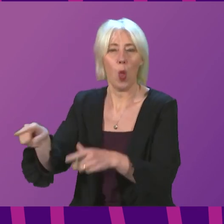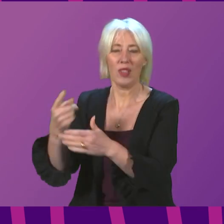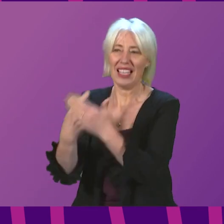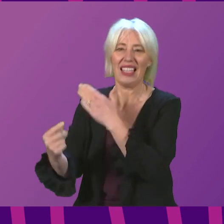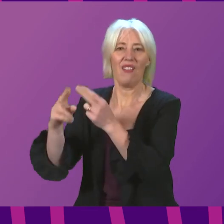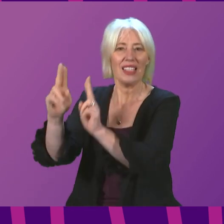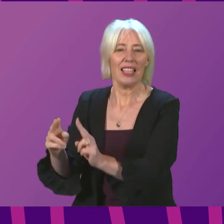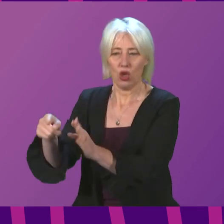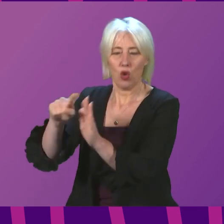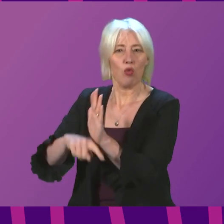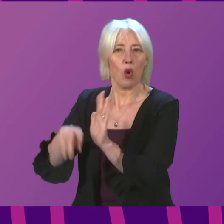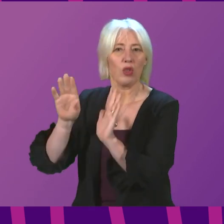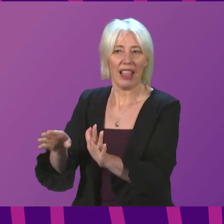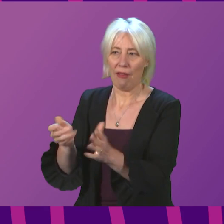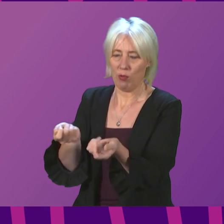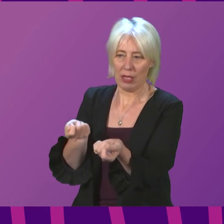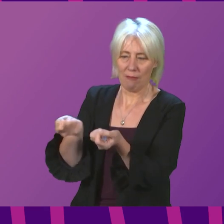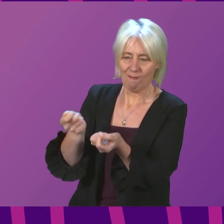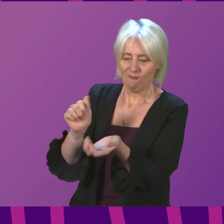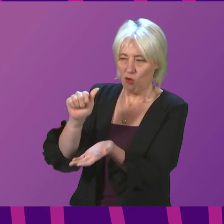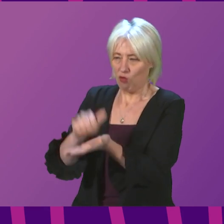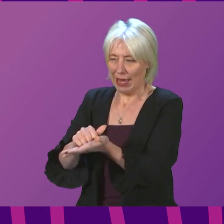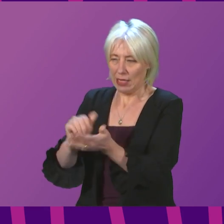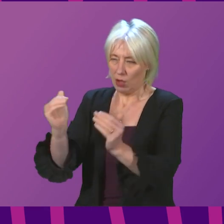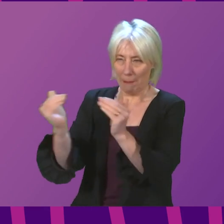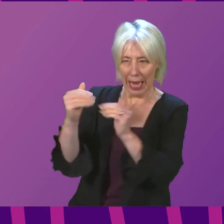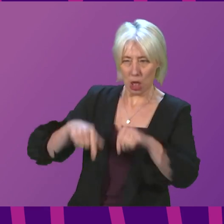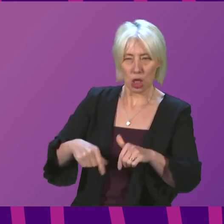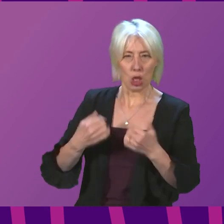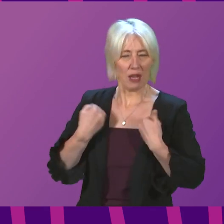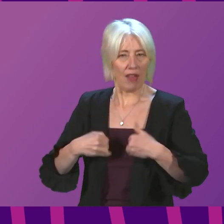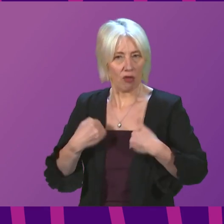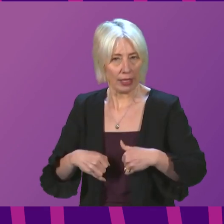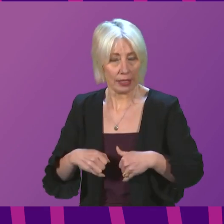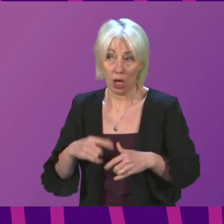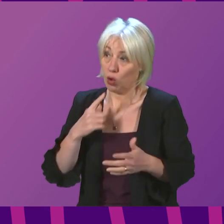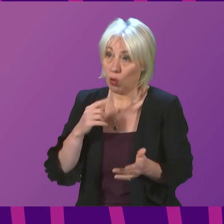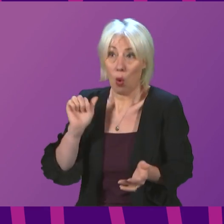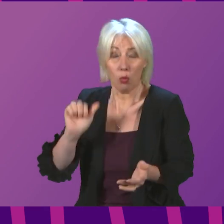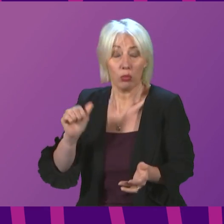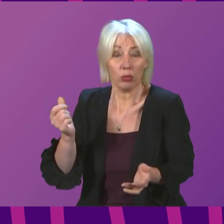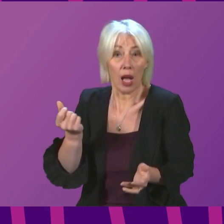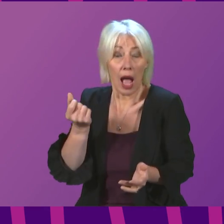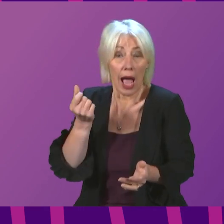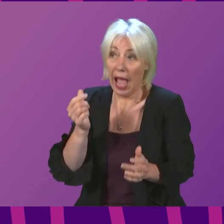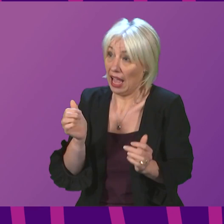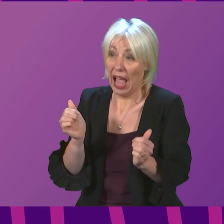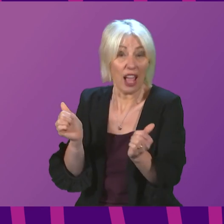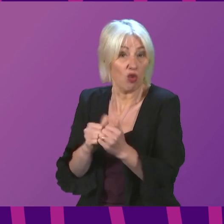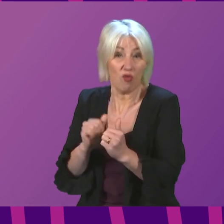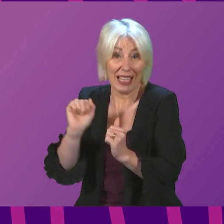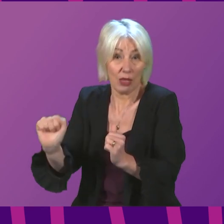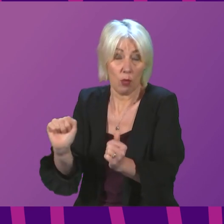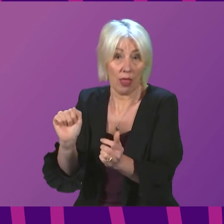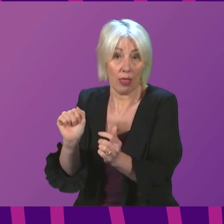they are not exacerbating that problem. I do not argue in any way with the central premise of the question here, but